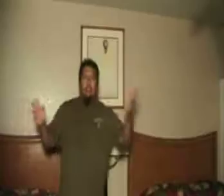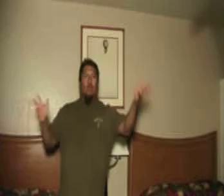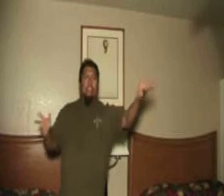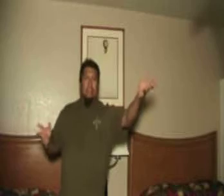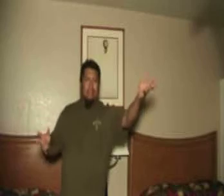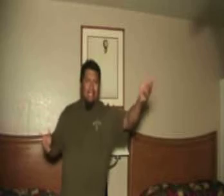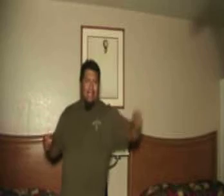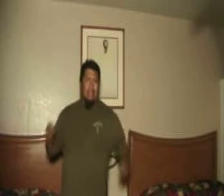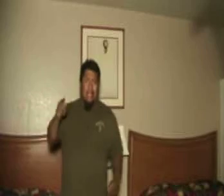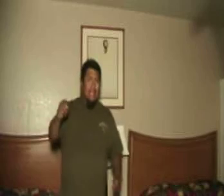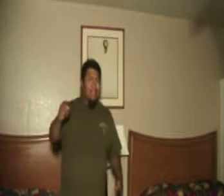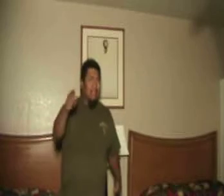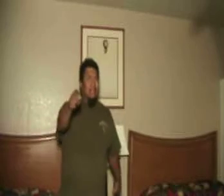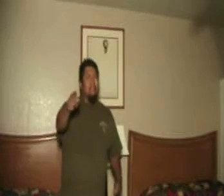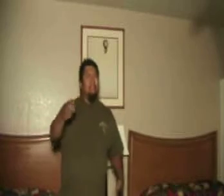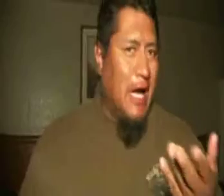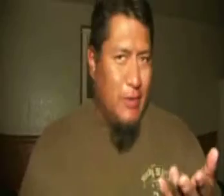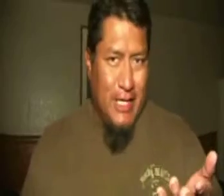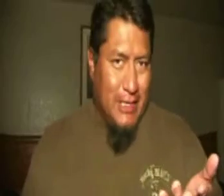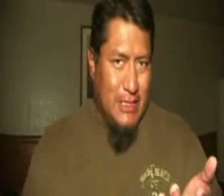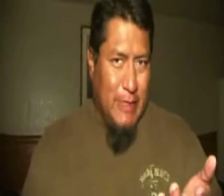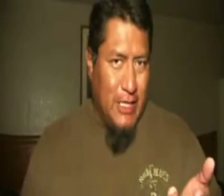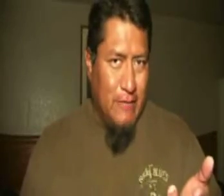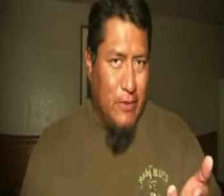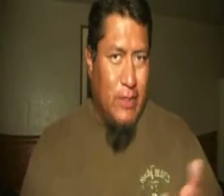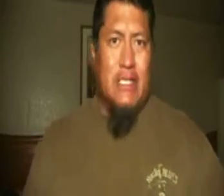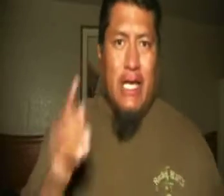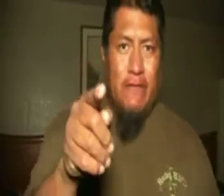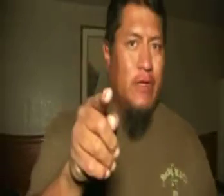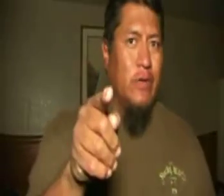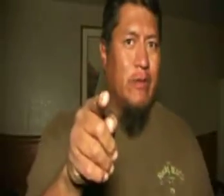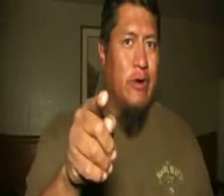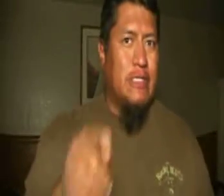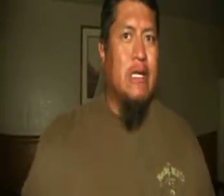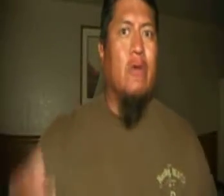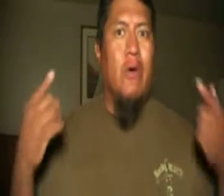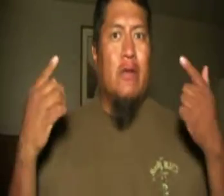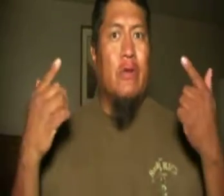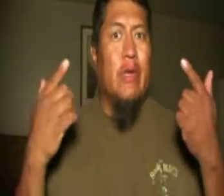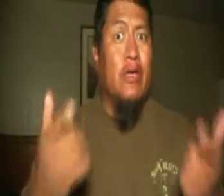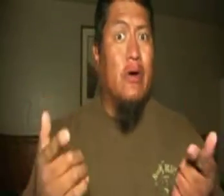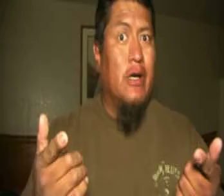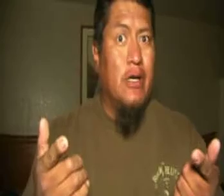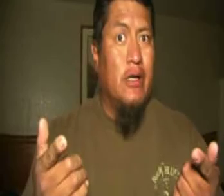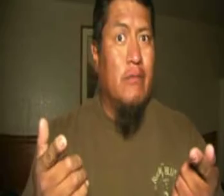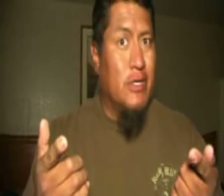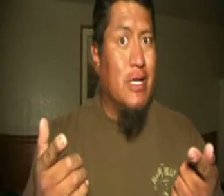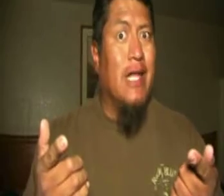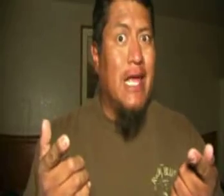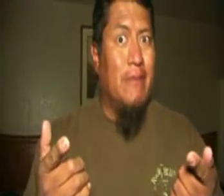the question of the day today is hypothetically speaking of course if you were a porn star what would be your porn star name